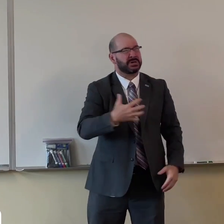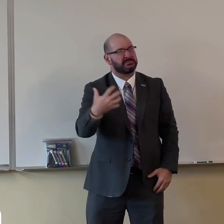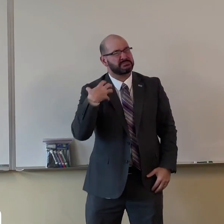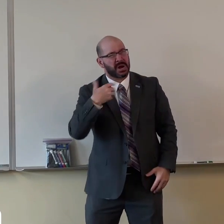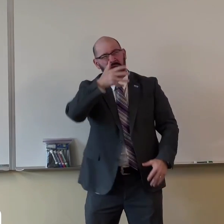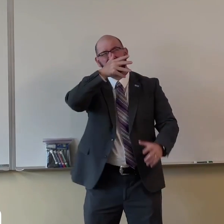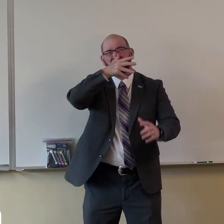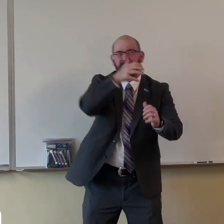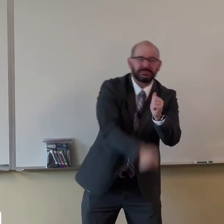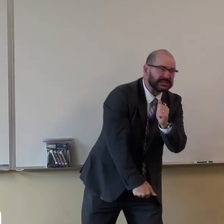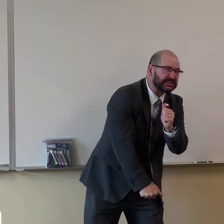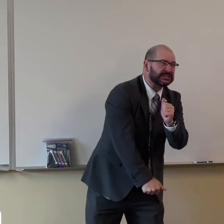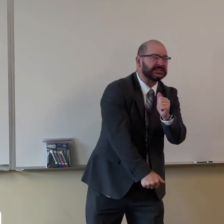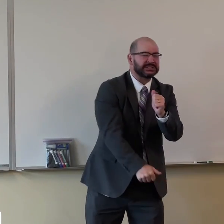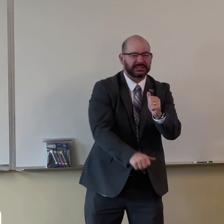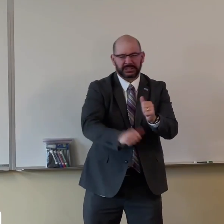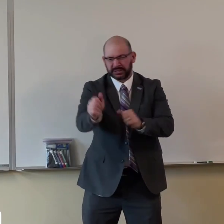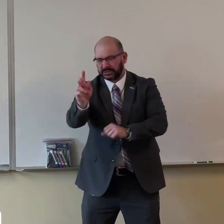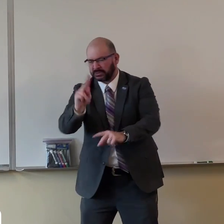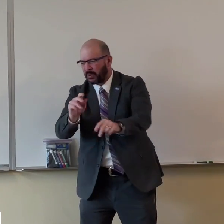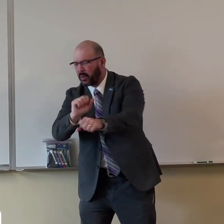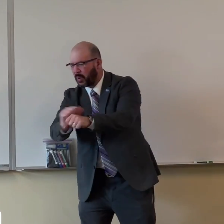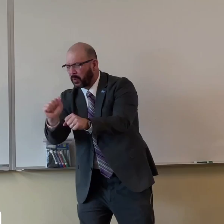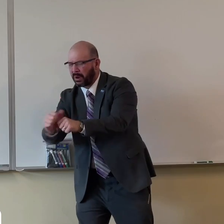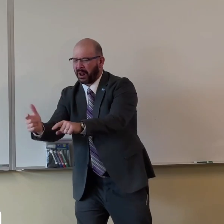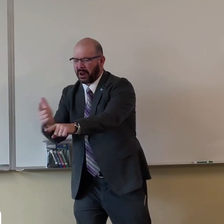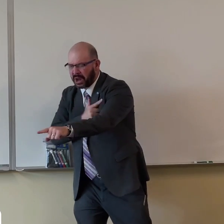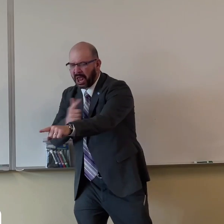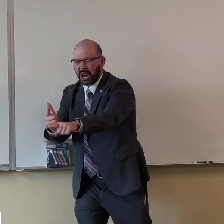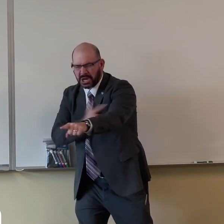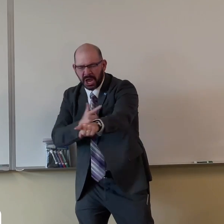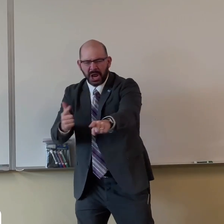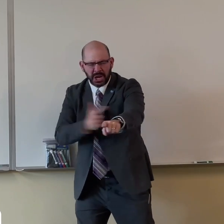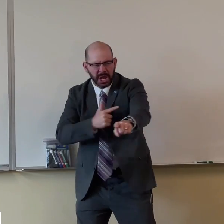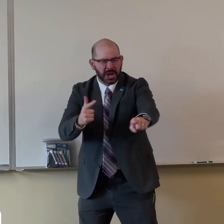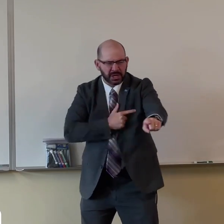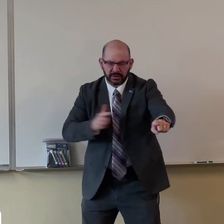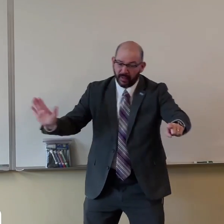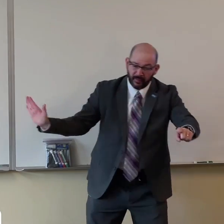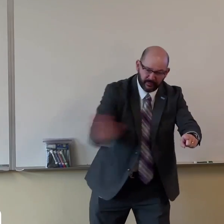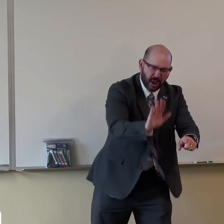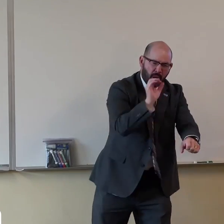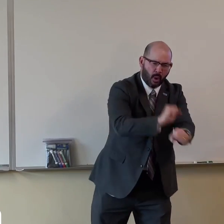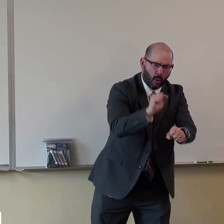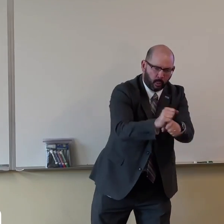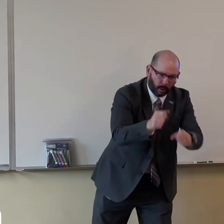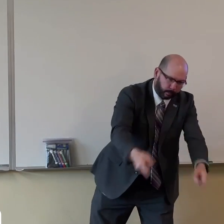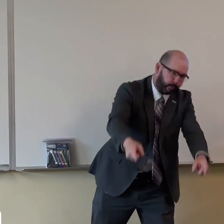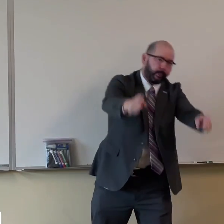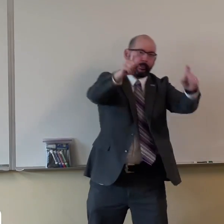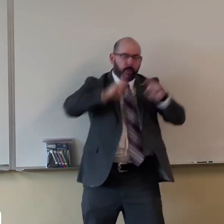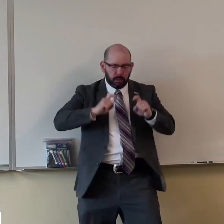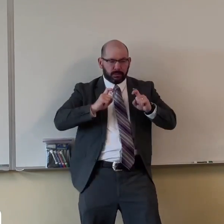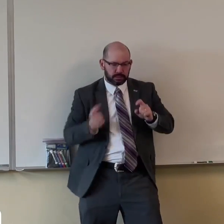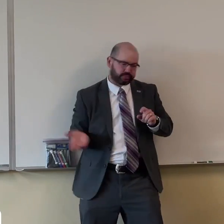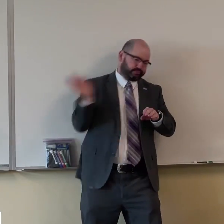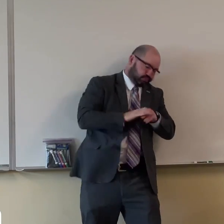My work is bad. My boss is mean. And everybody I work with is lazy. They all